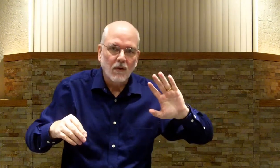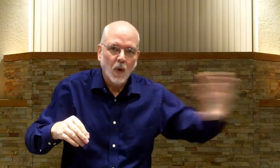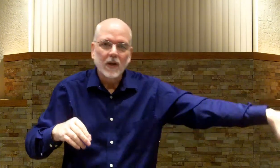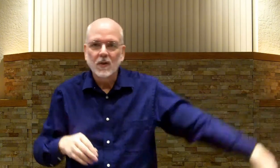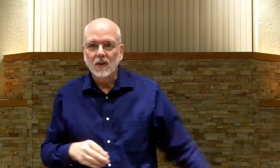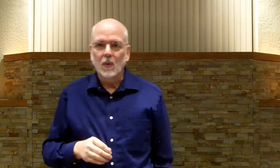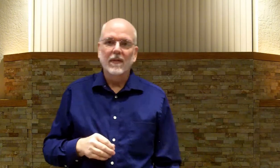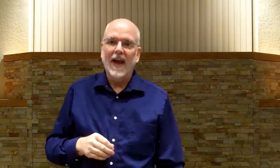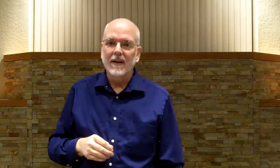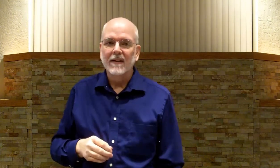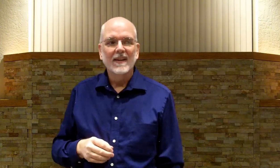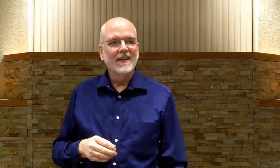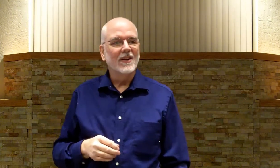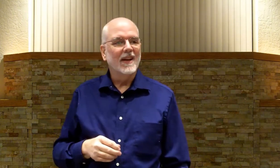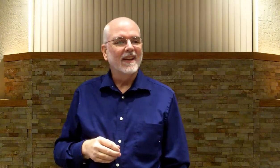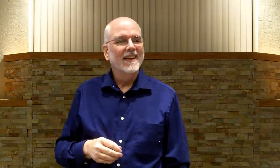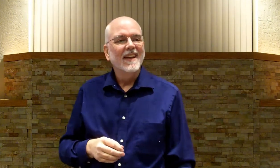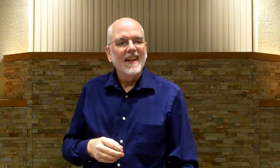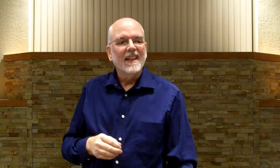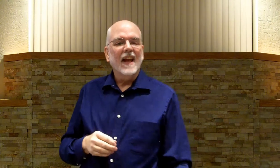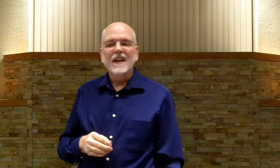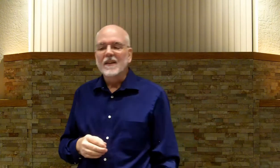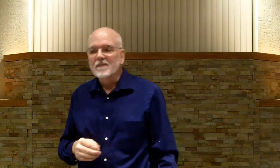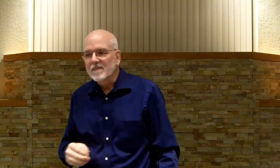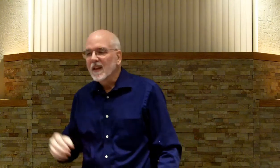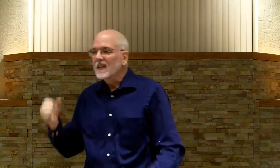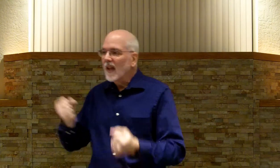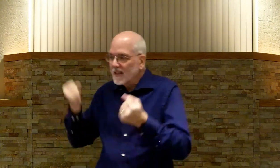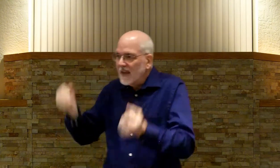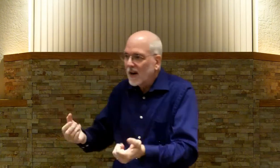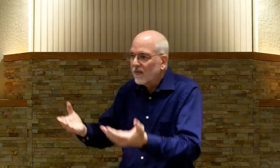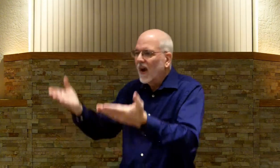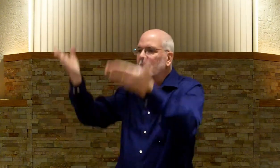avoid using the word that. Okay? That. A sacrifice.